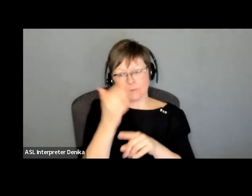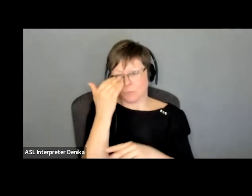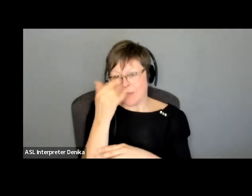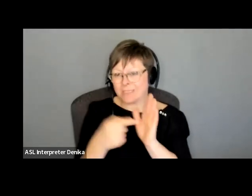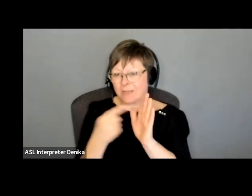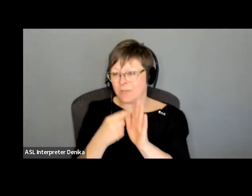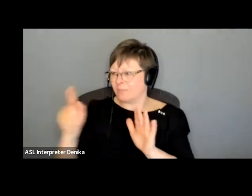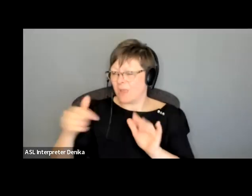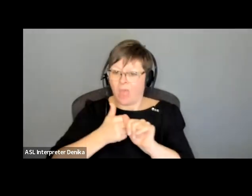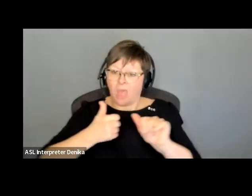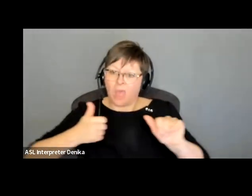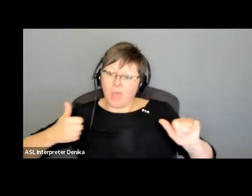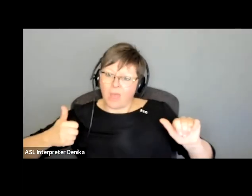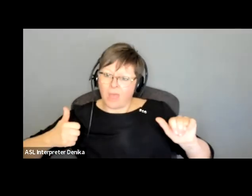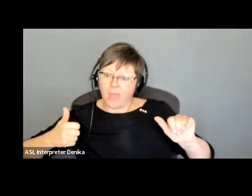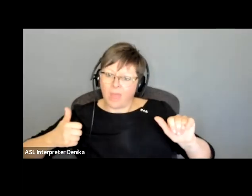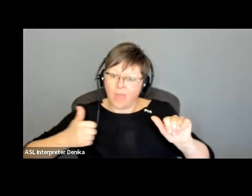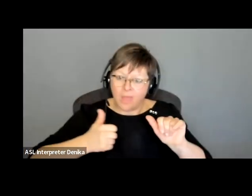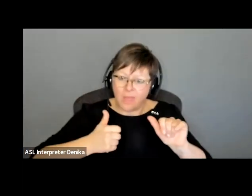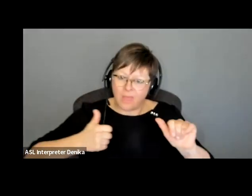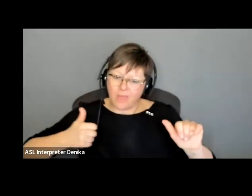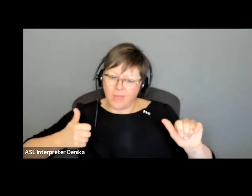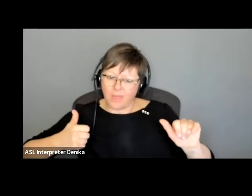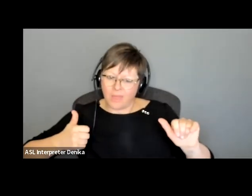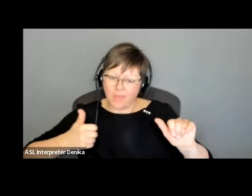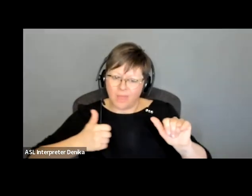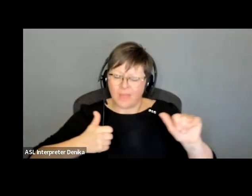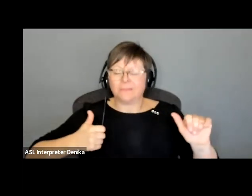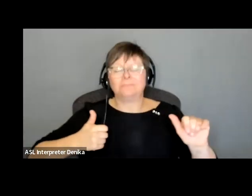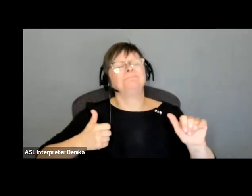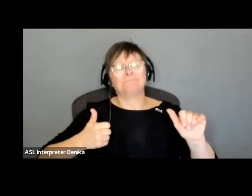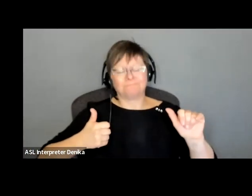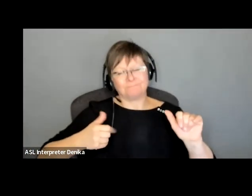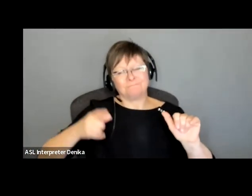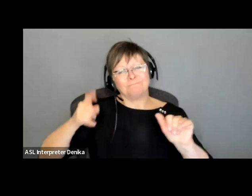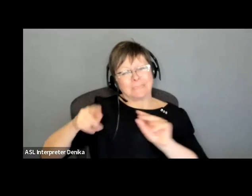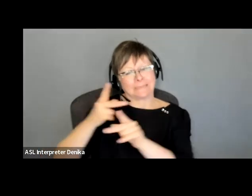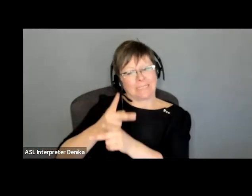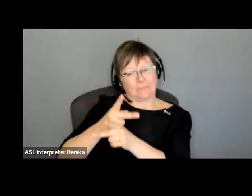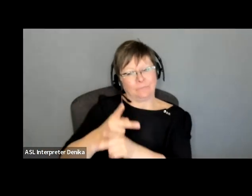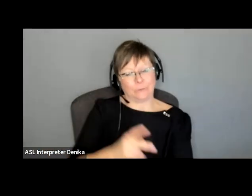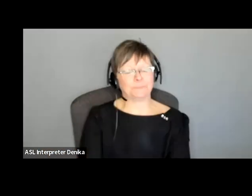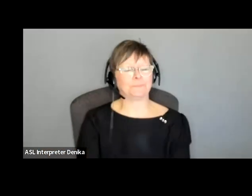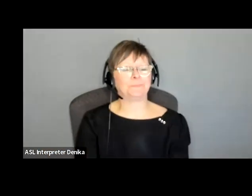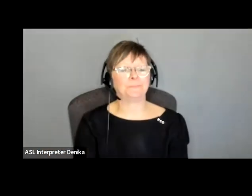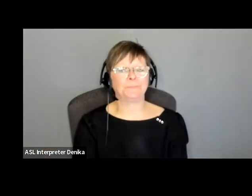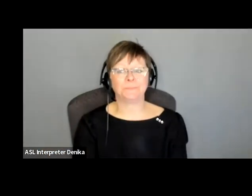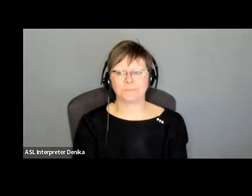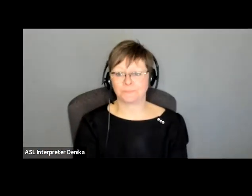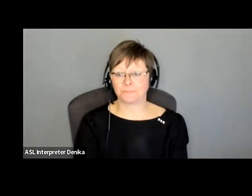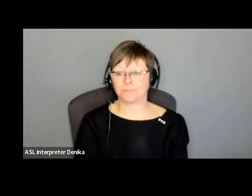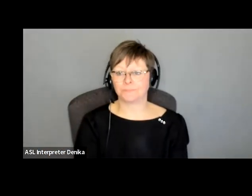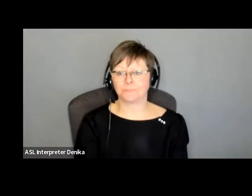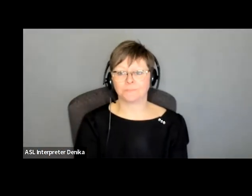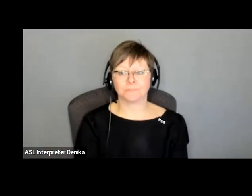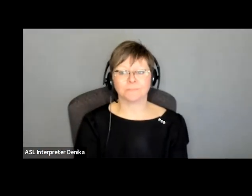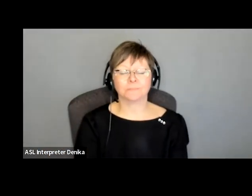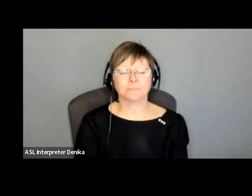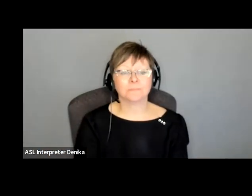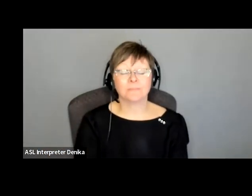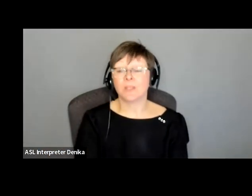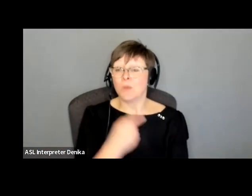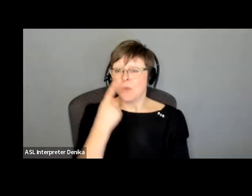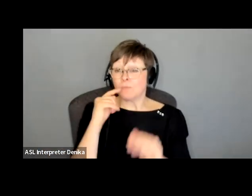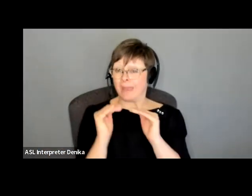so that's the only thing i would say to watch for right i've also in a i mean hopefully in under equity you